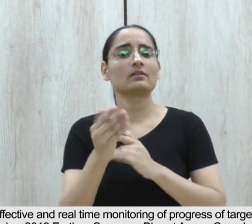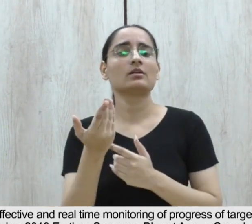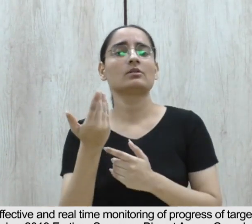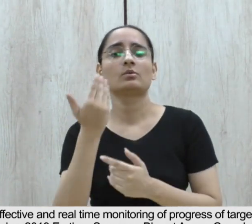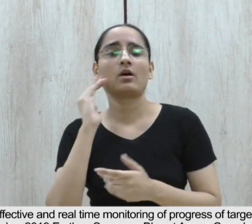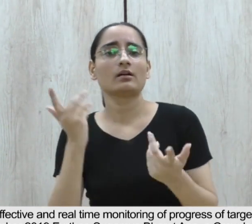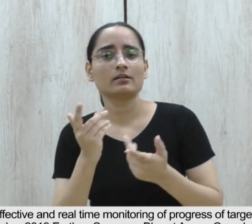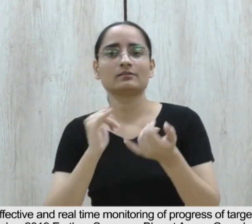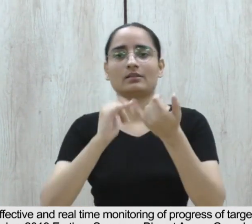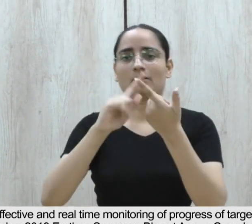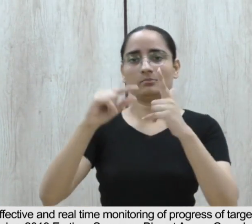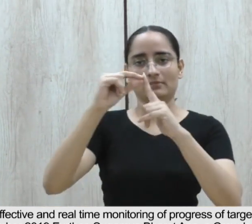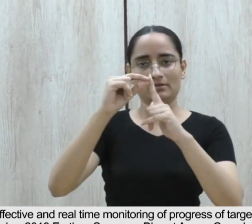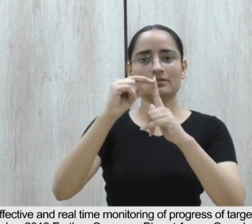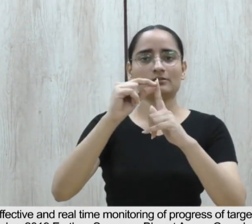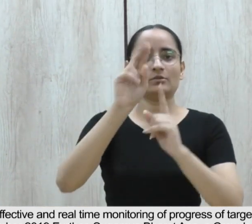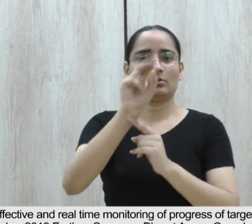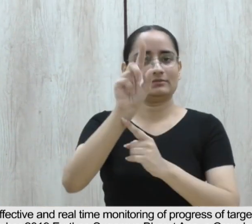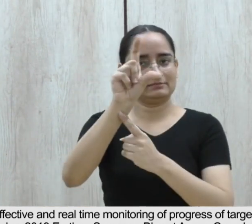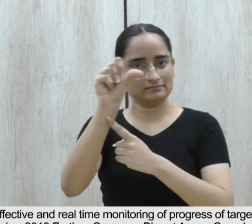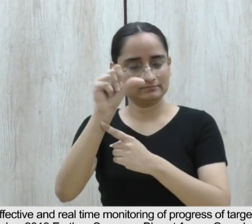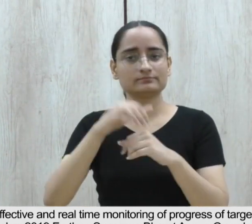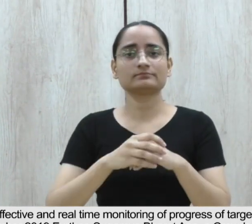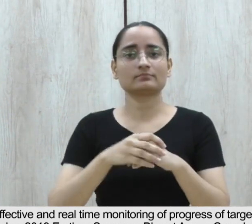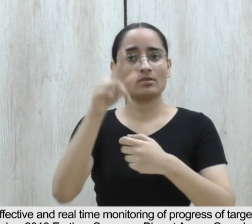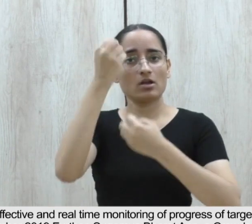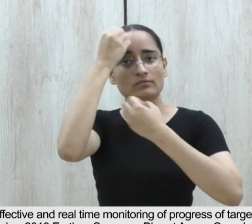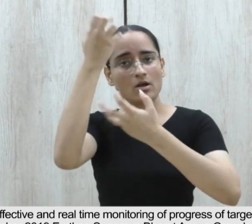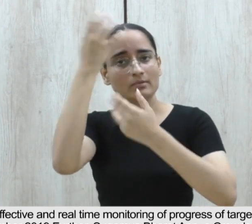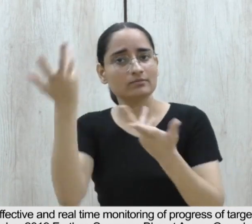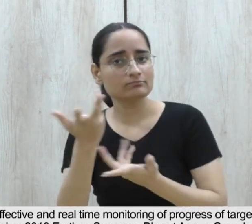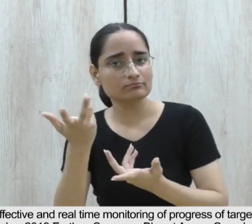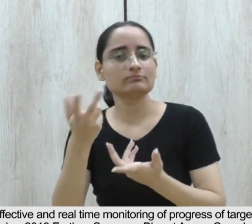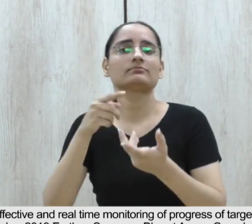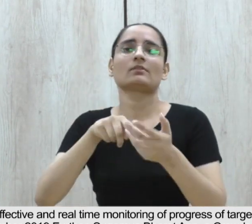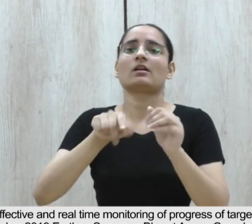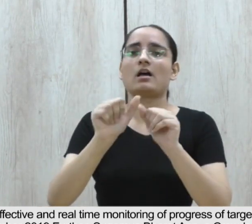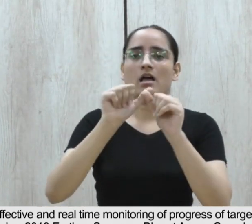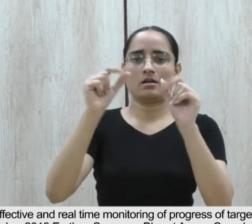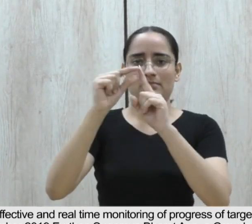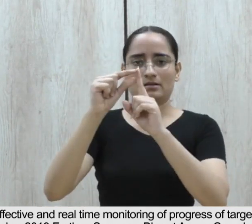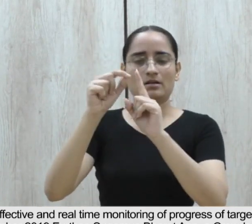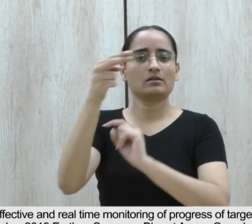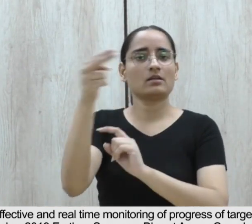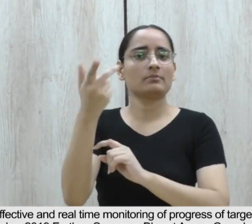AIC, 15.9. MIS portal was launched in September 2019.